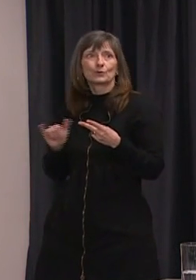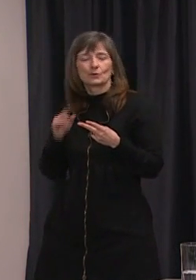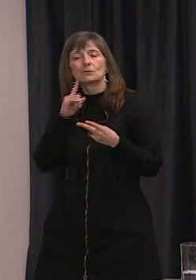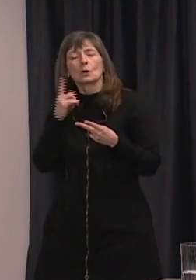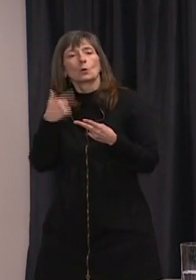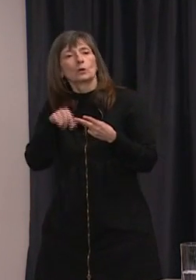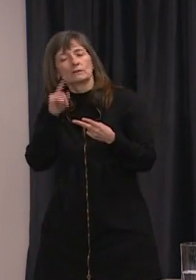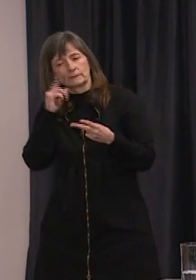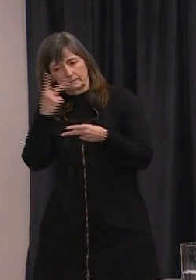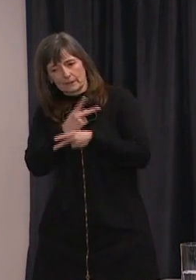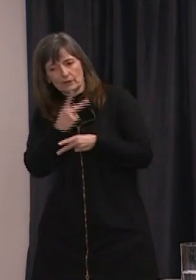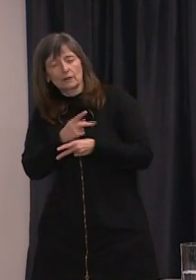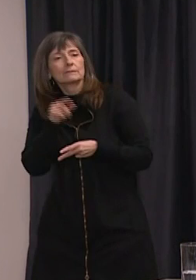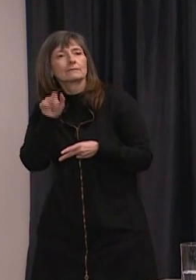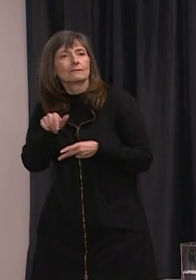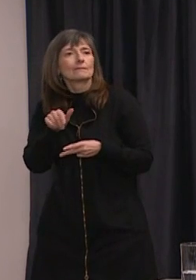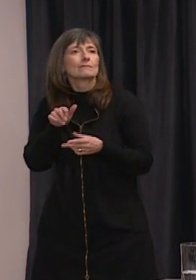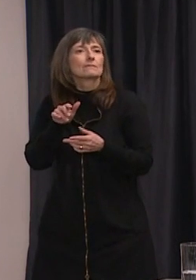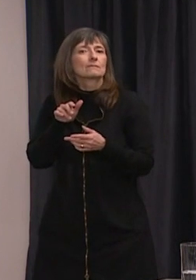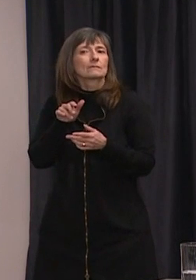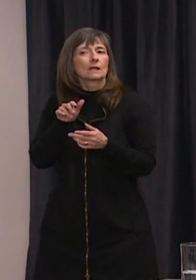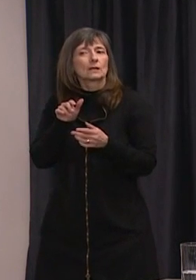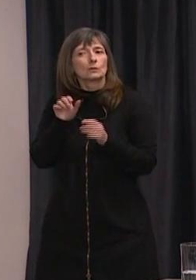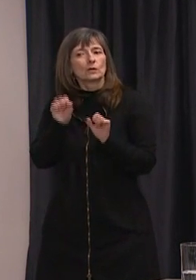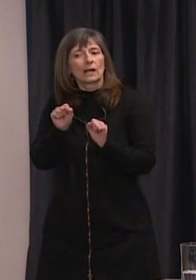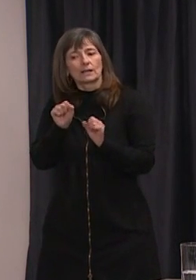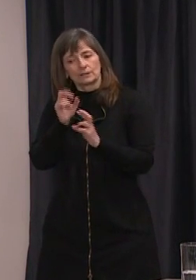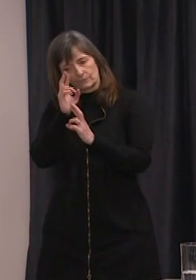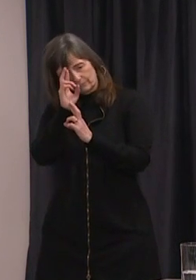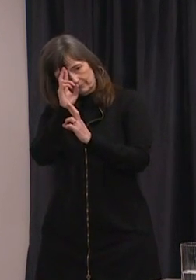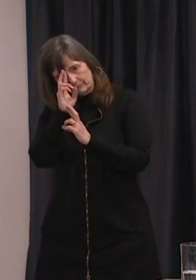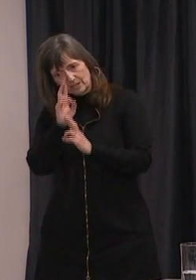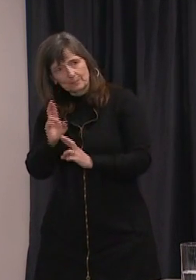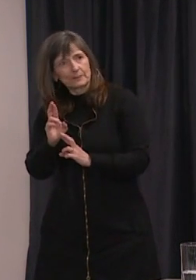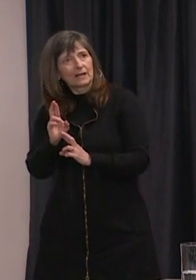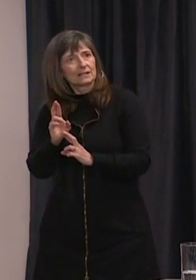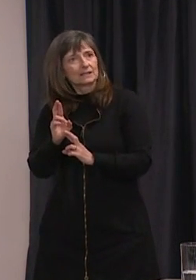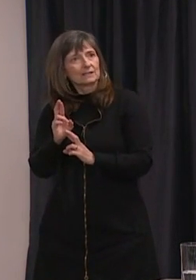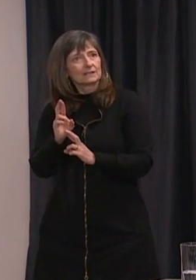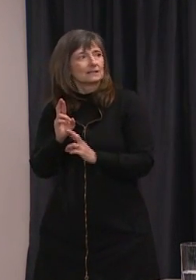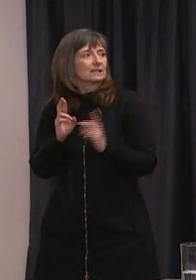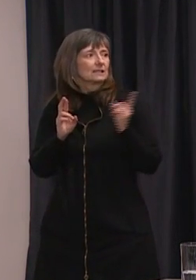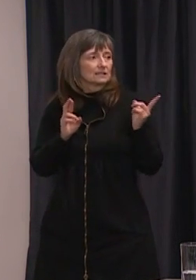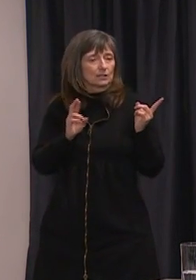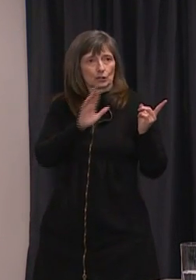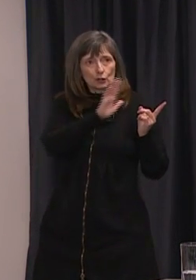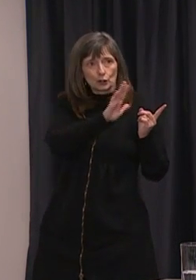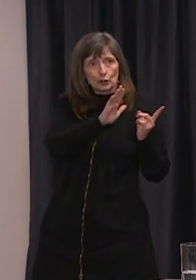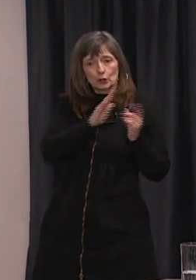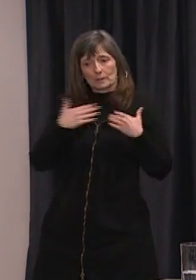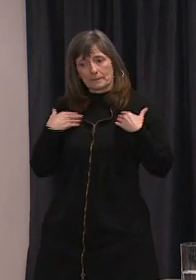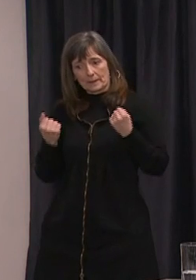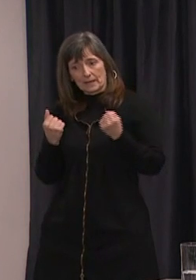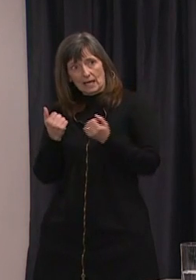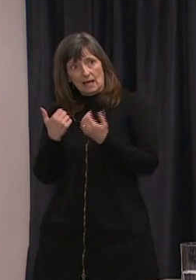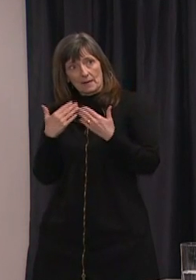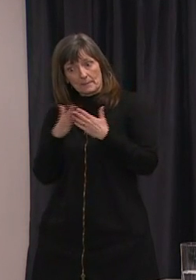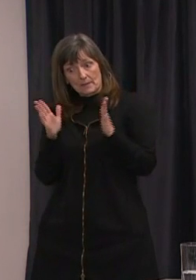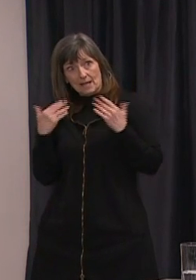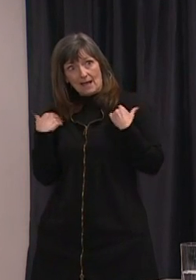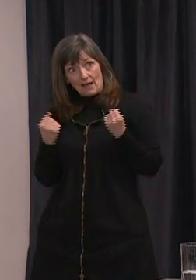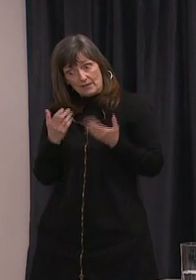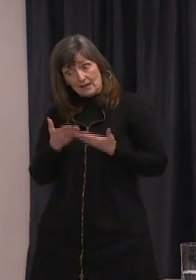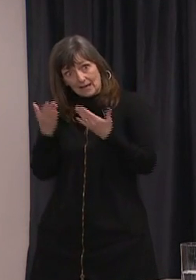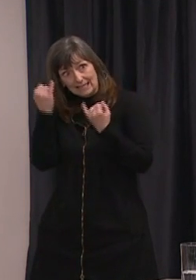looking at ways to do that in a way that respects the principles dr fitzgerald and her public health team are